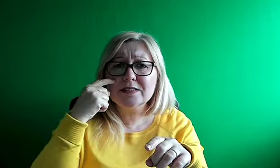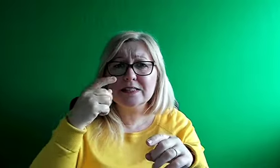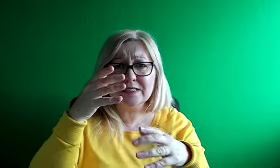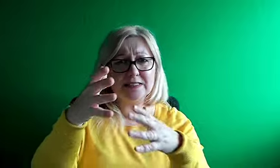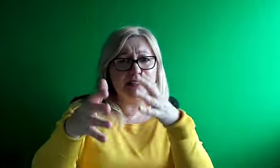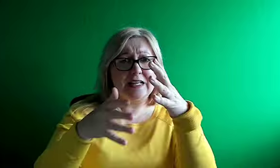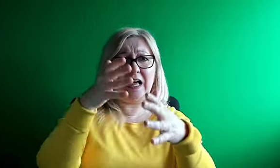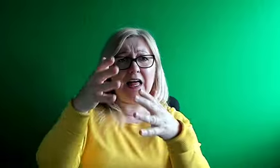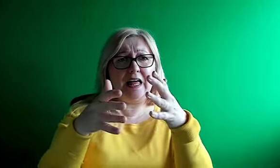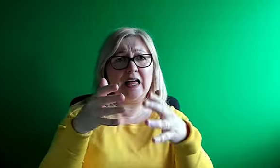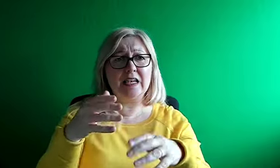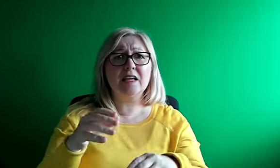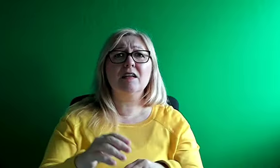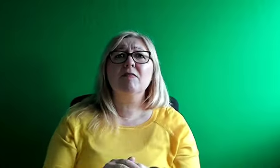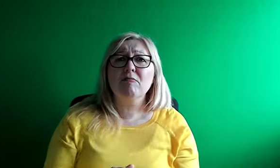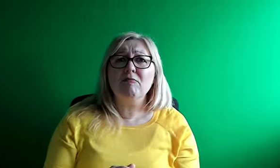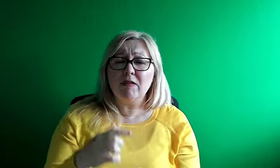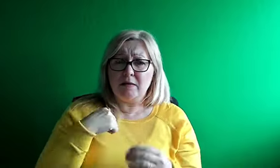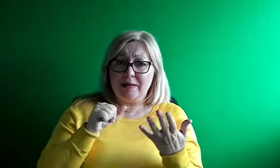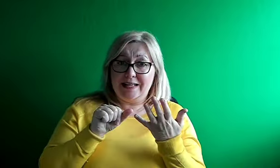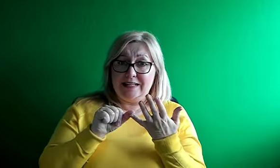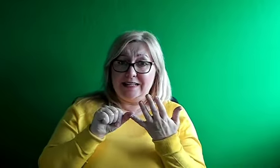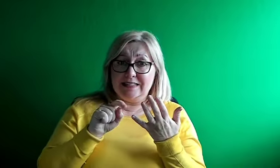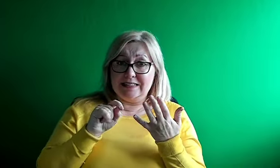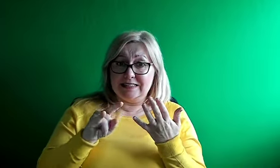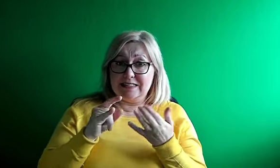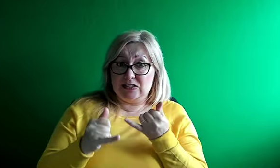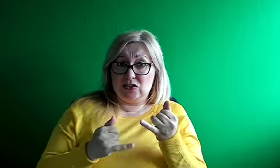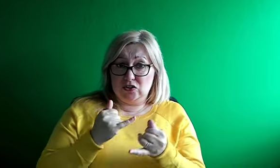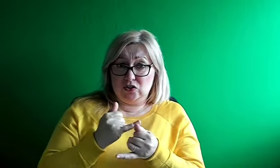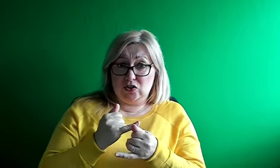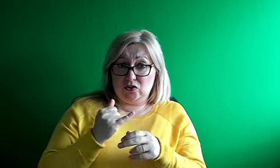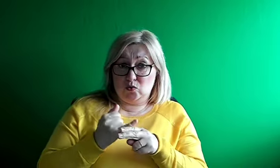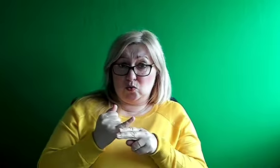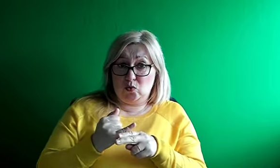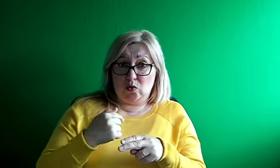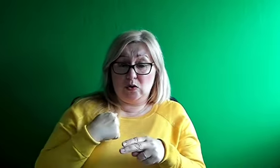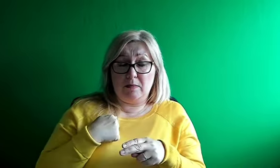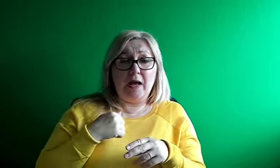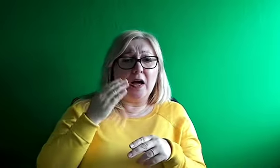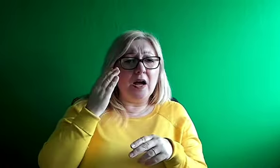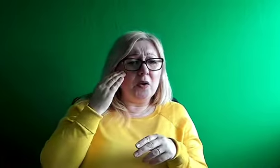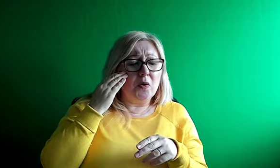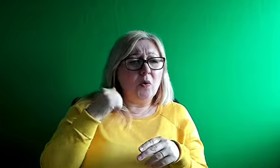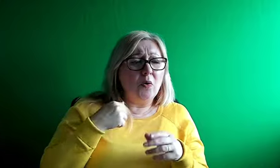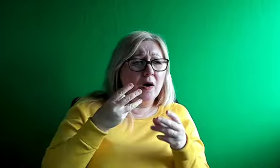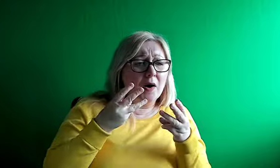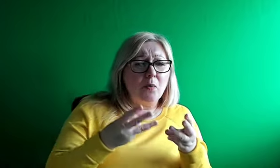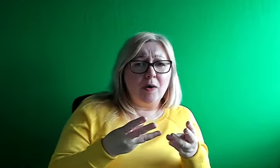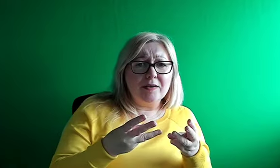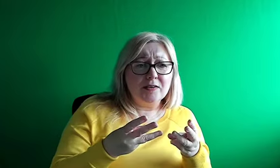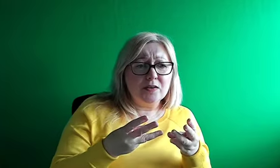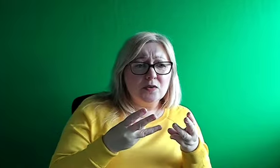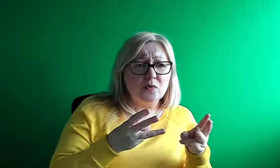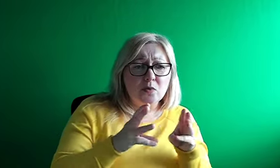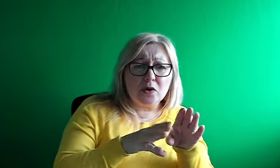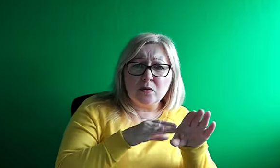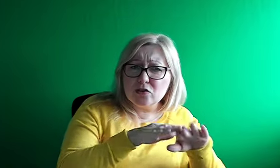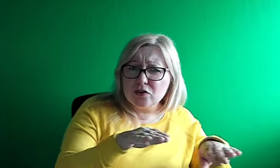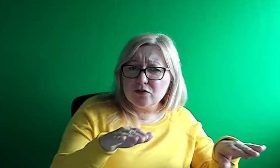a picture that I definitely want to go to a working with children, and this is a new course in Trinity, and I just got lucky I got into the course,